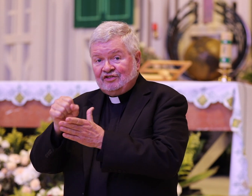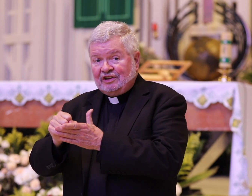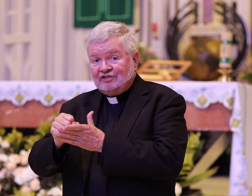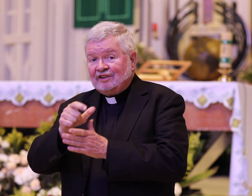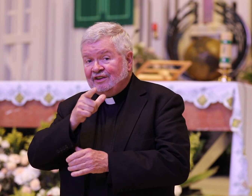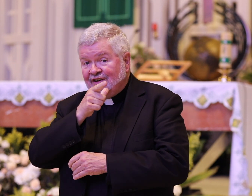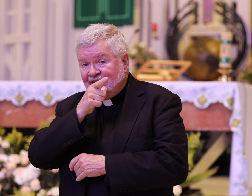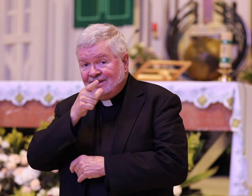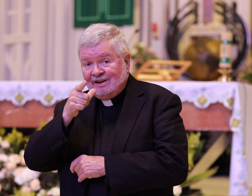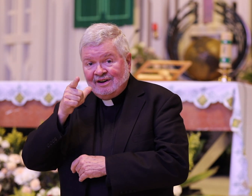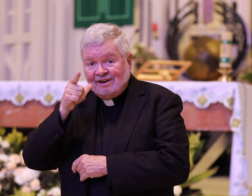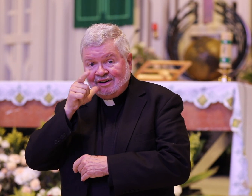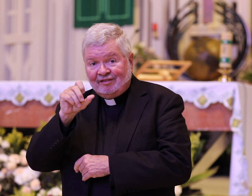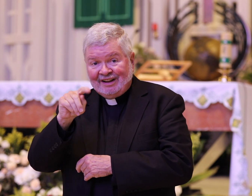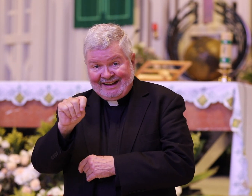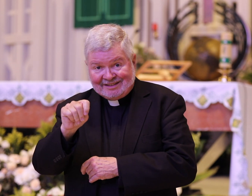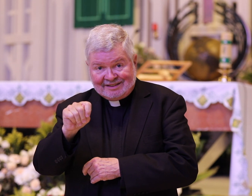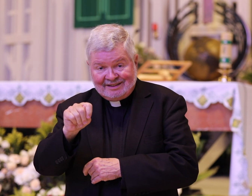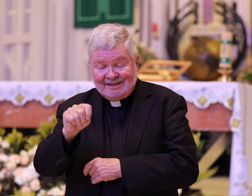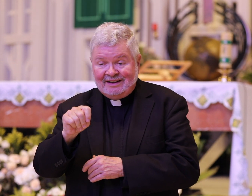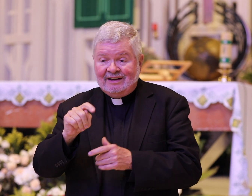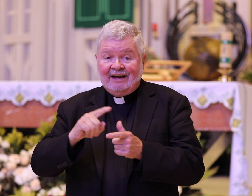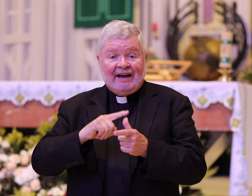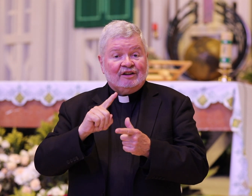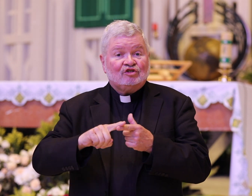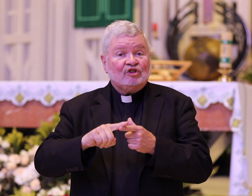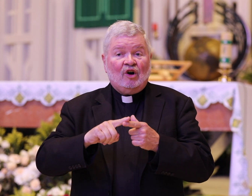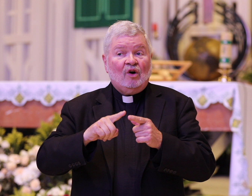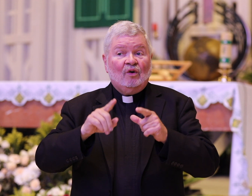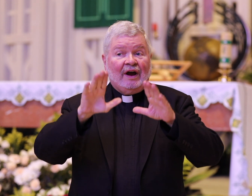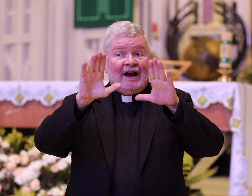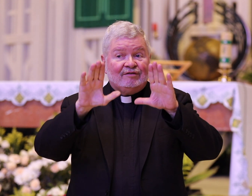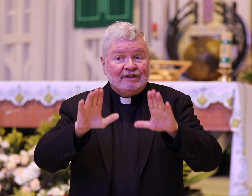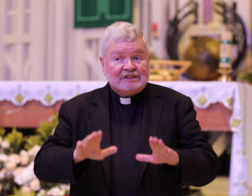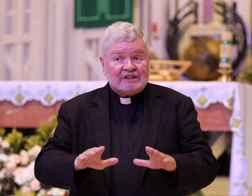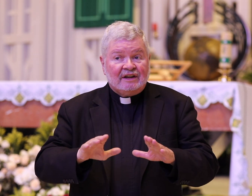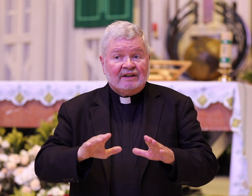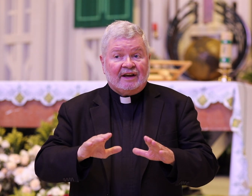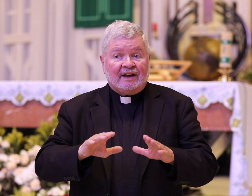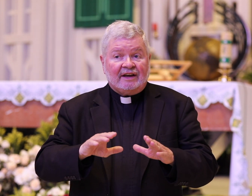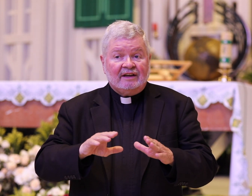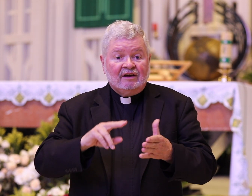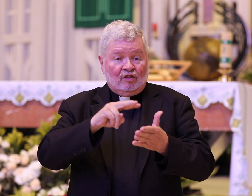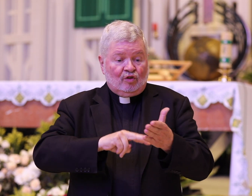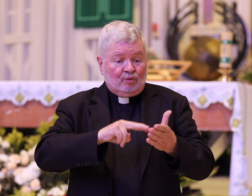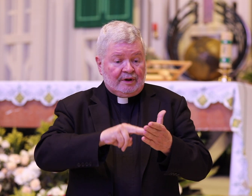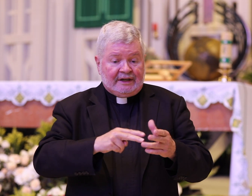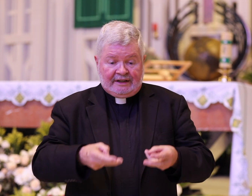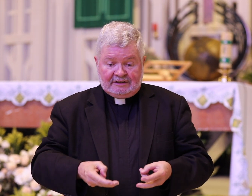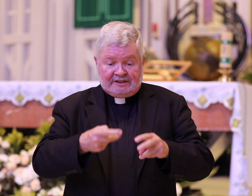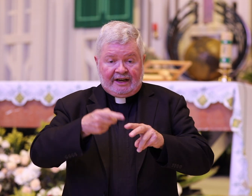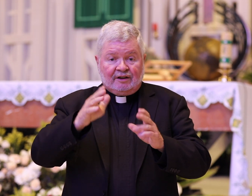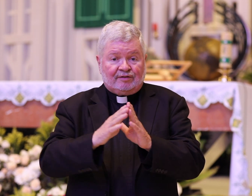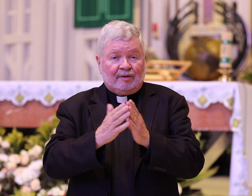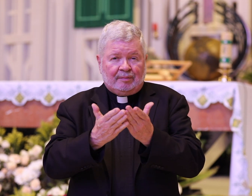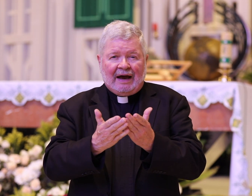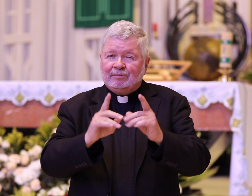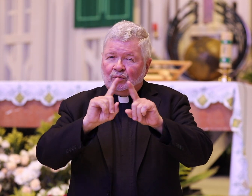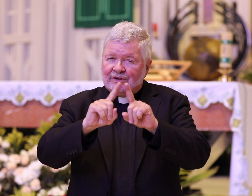season of Lent and so every Sunday the readings taken from the Bible were